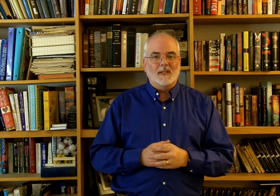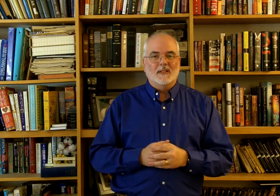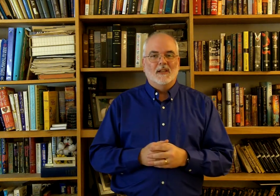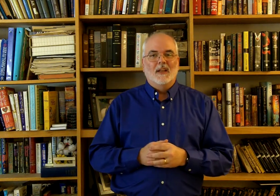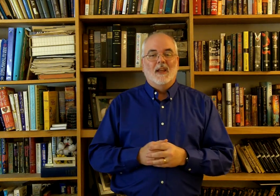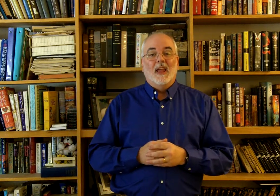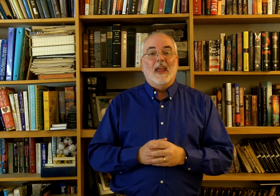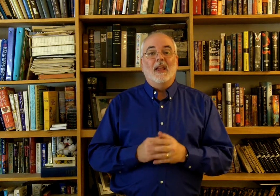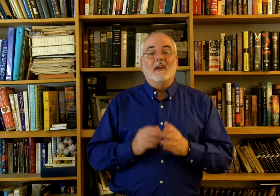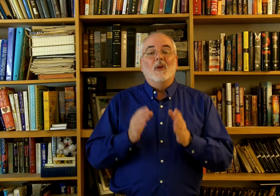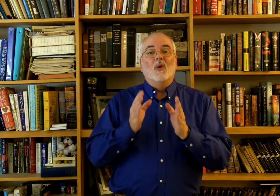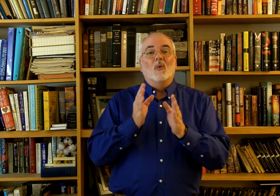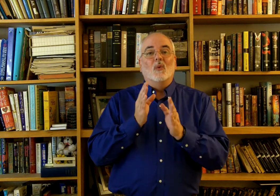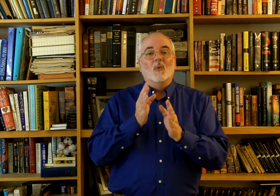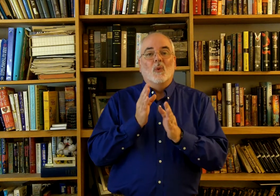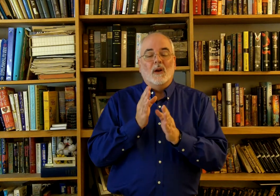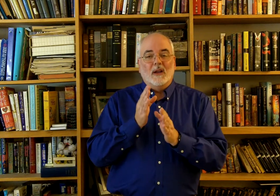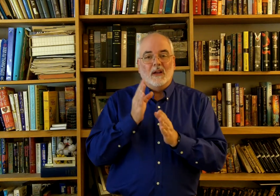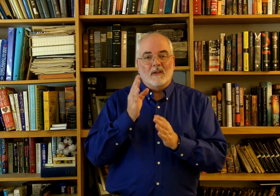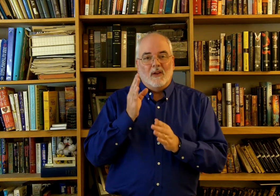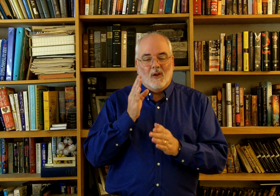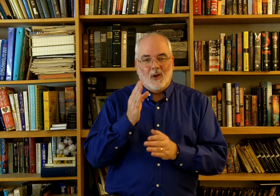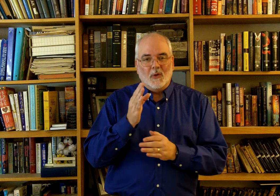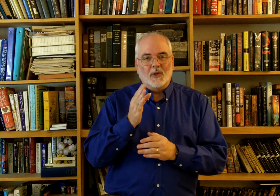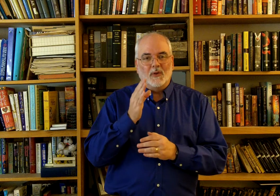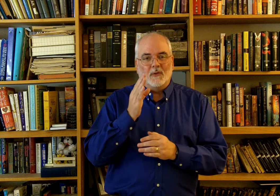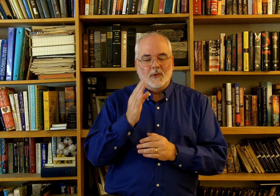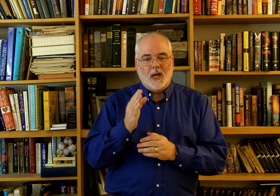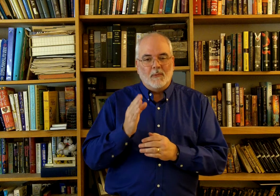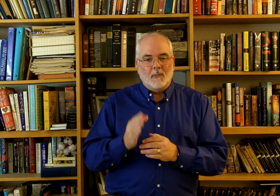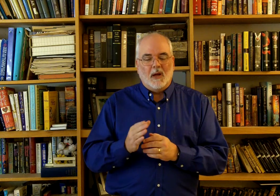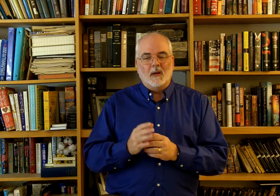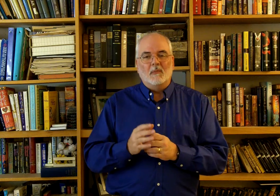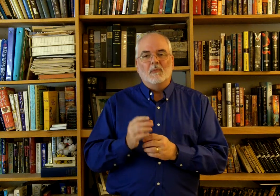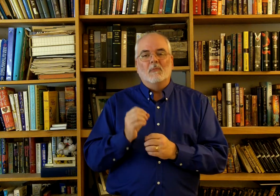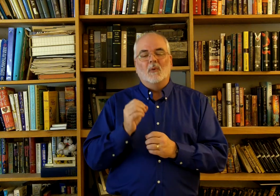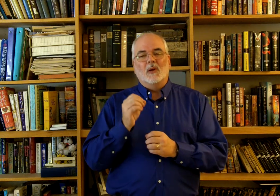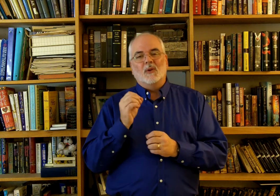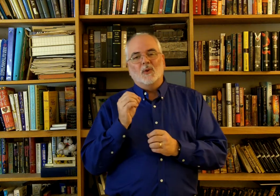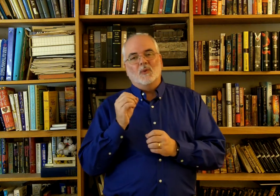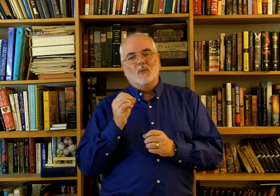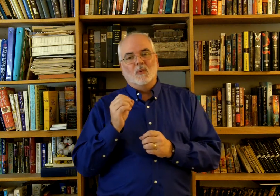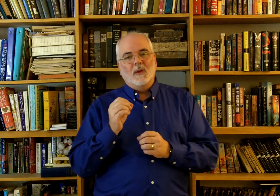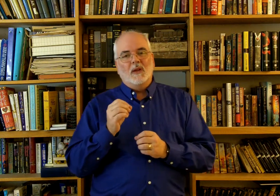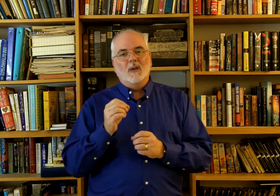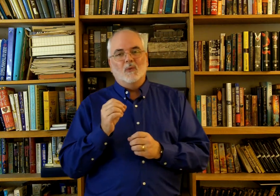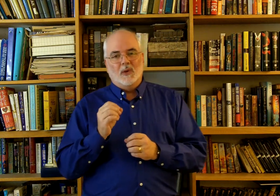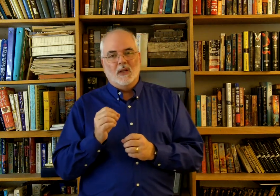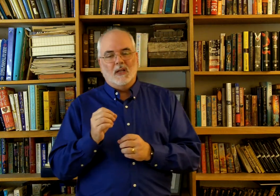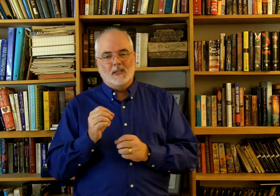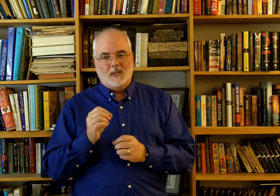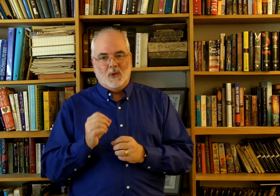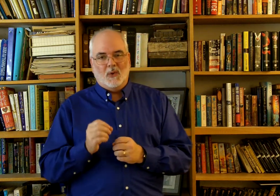and we're going to get all the way through from top to bottom, but we're going to do it really, really slowly.